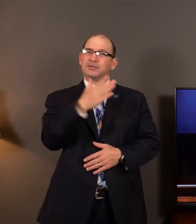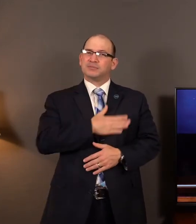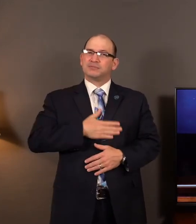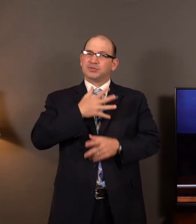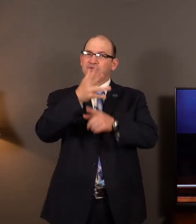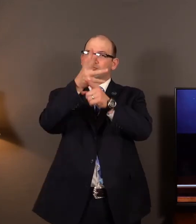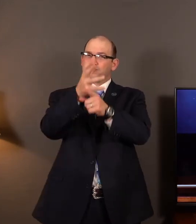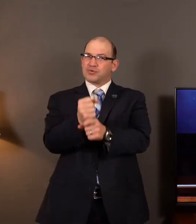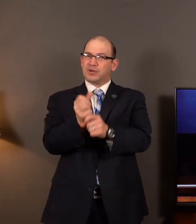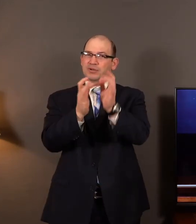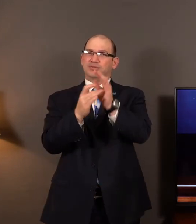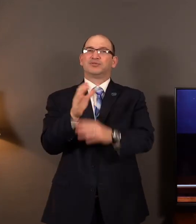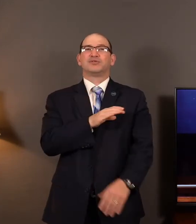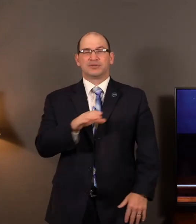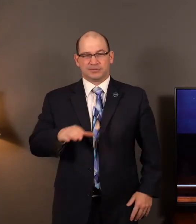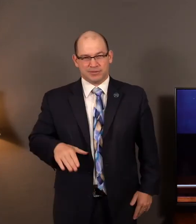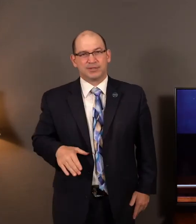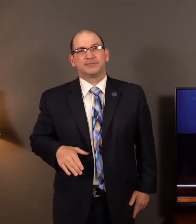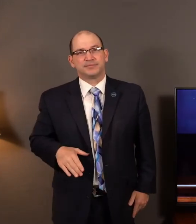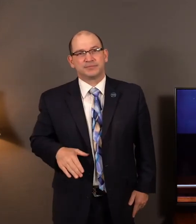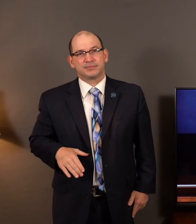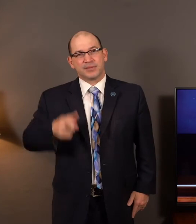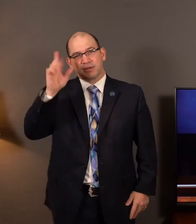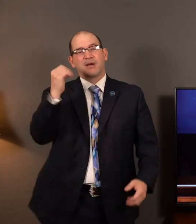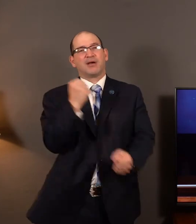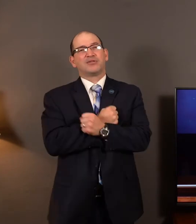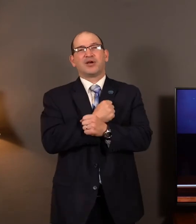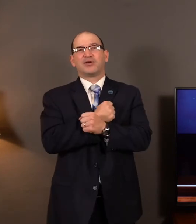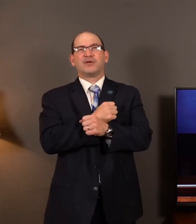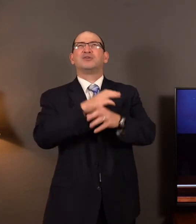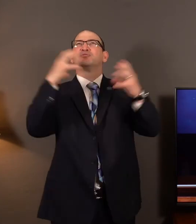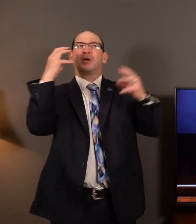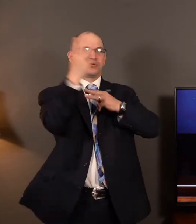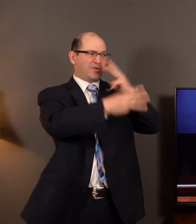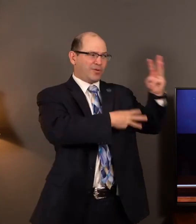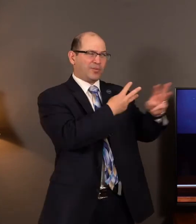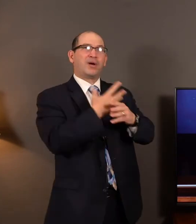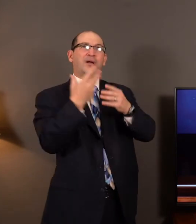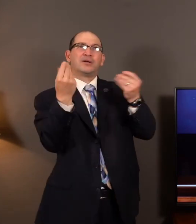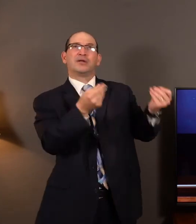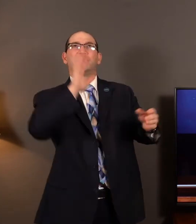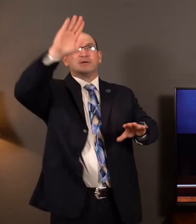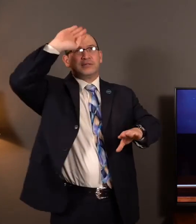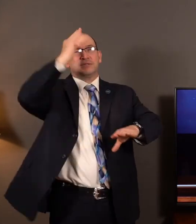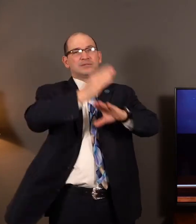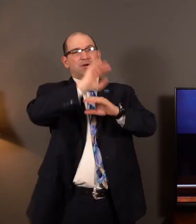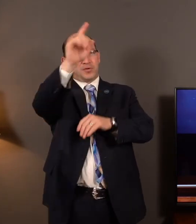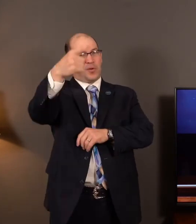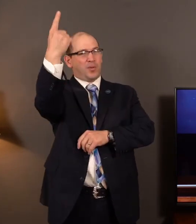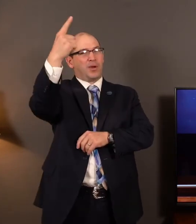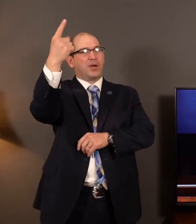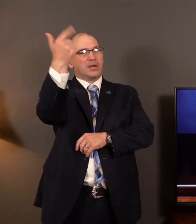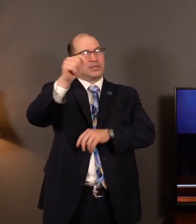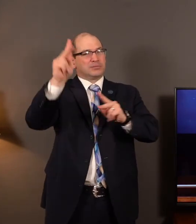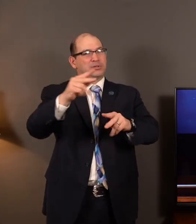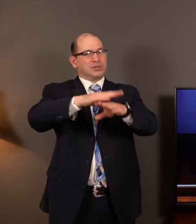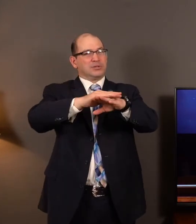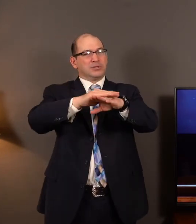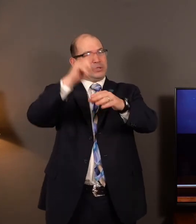and trust in Jesus Christ? For God so loved the world that He gave His only begotten Son that whosoever believeth in Him shall not perish